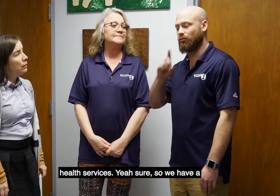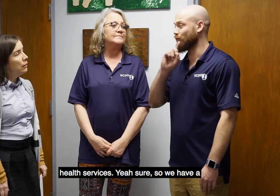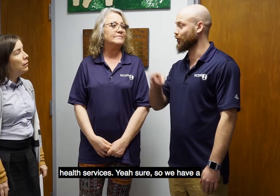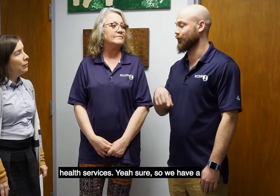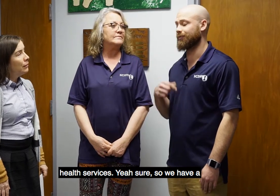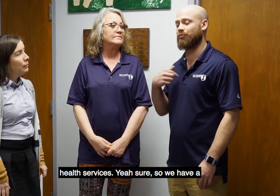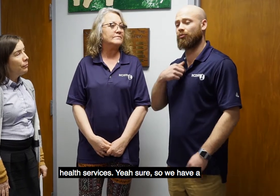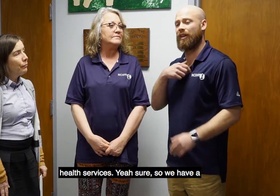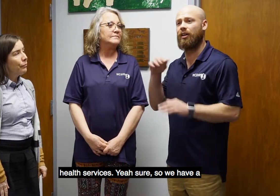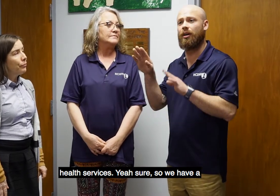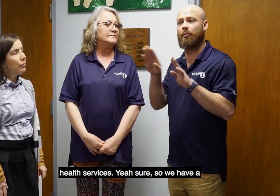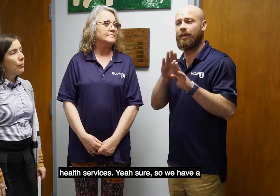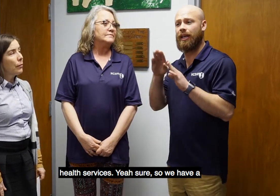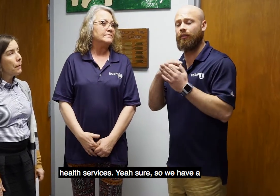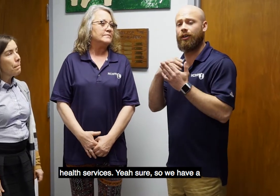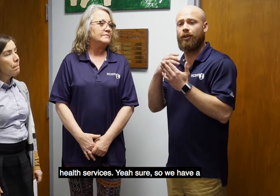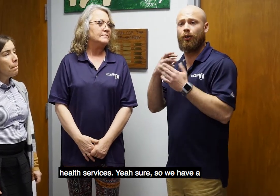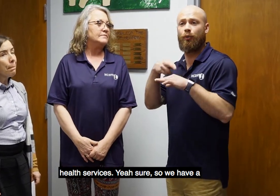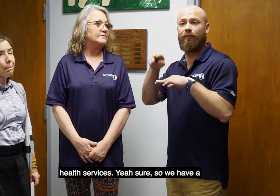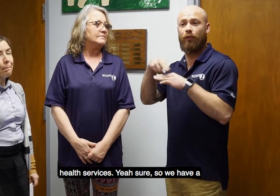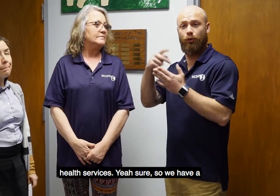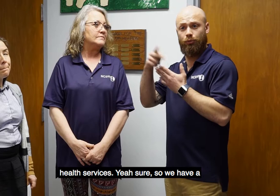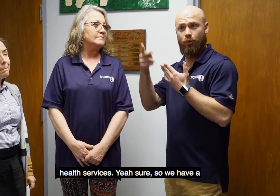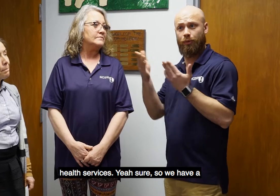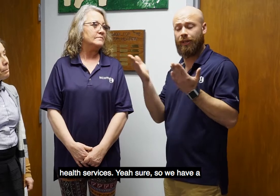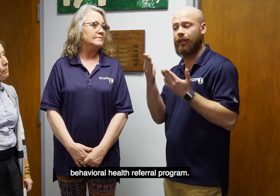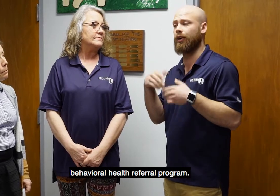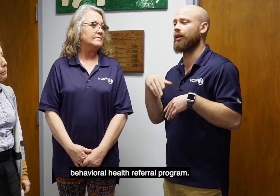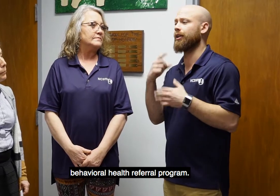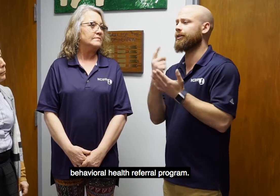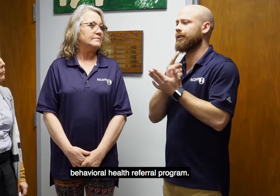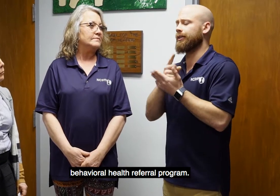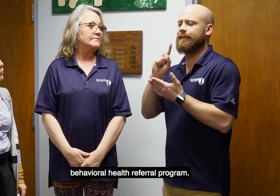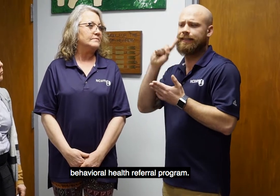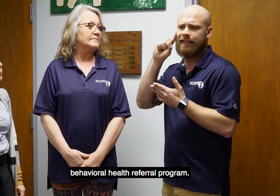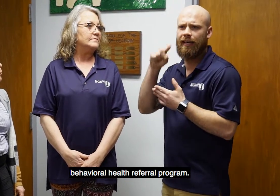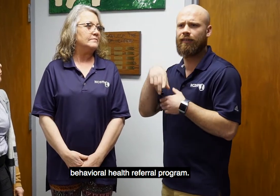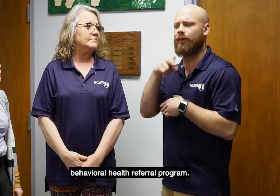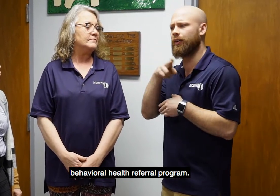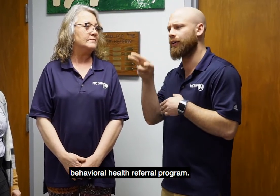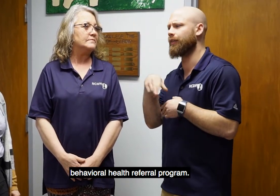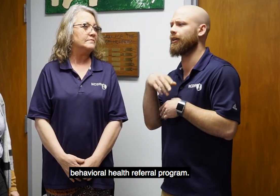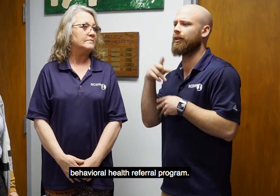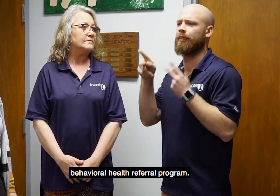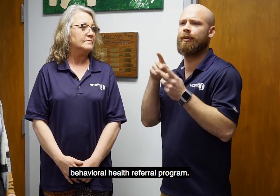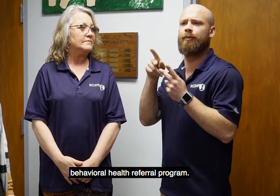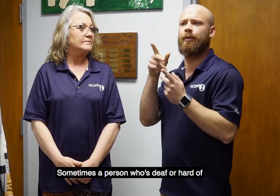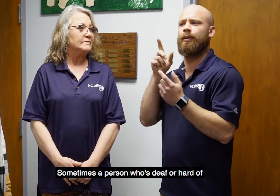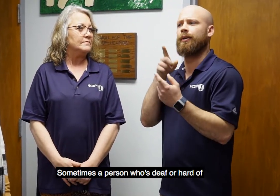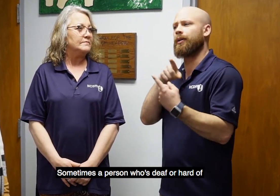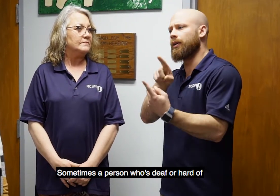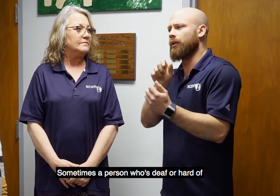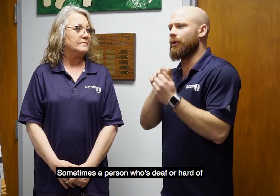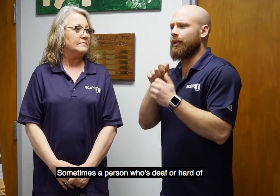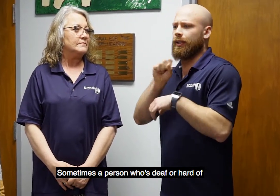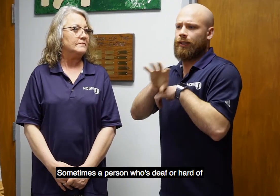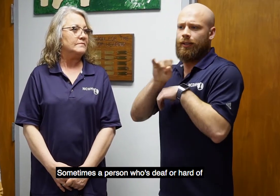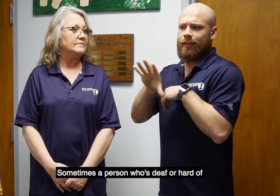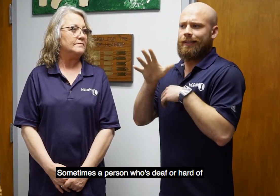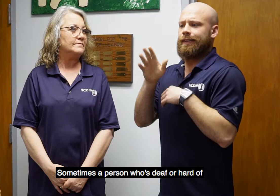Yeah, sure. So we have a behavioral health referral program. Sometimes a person who's deaf or hard of hearing or